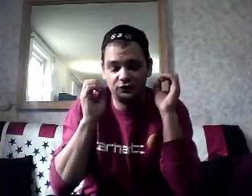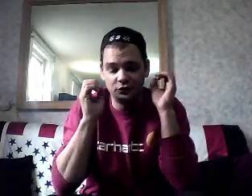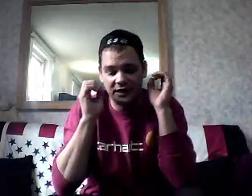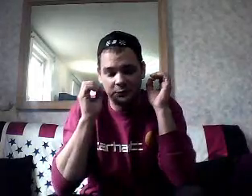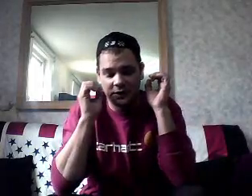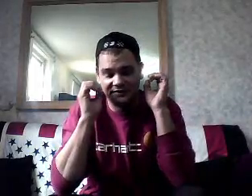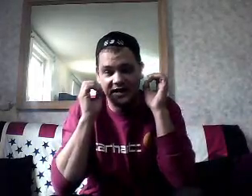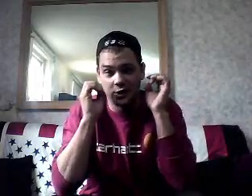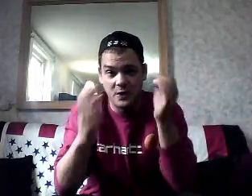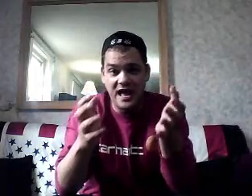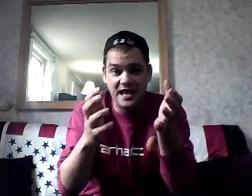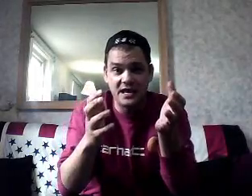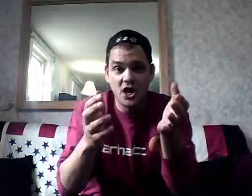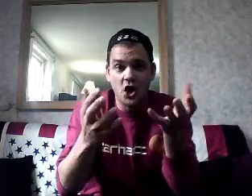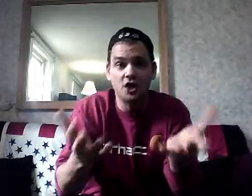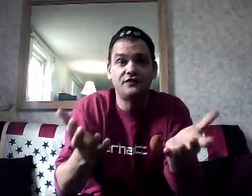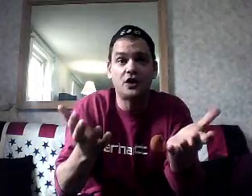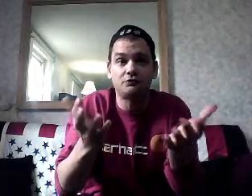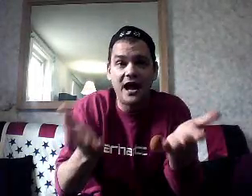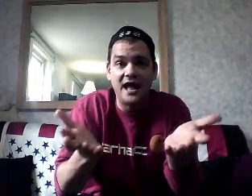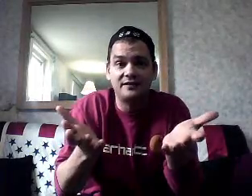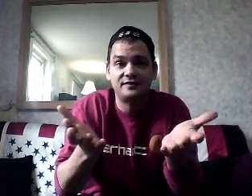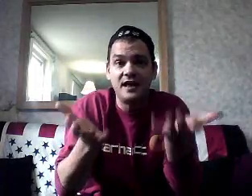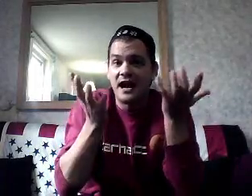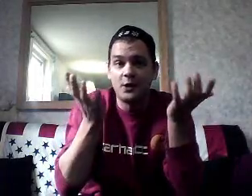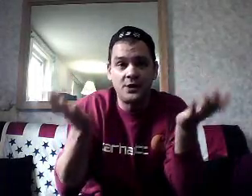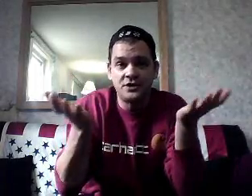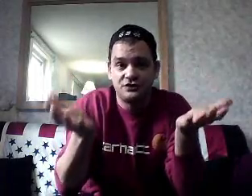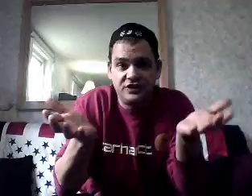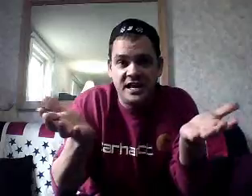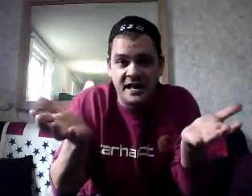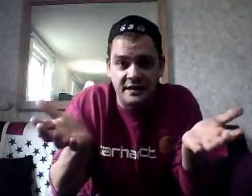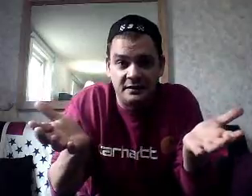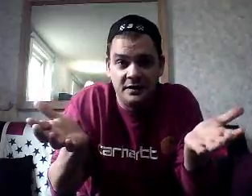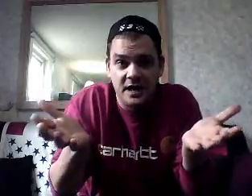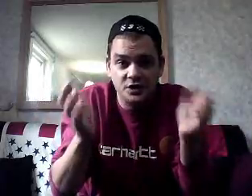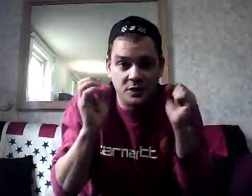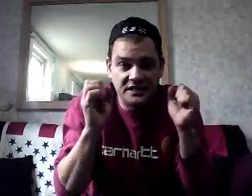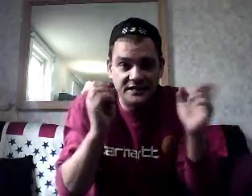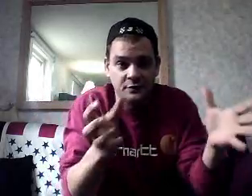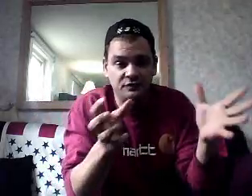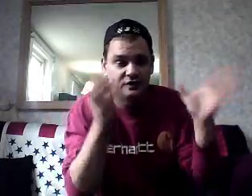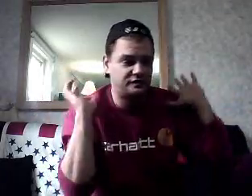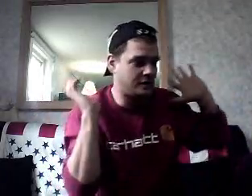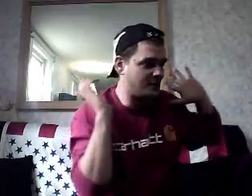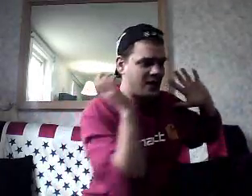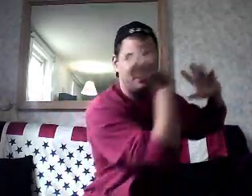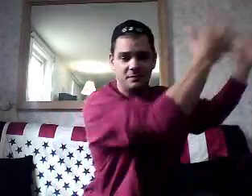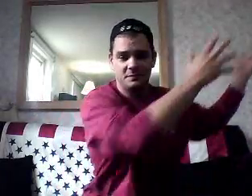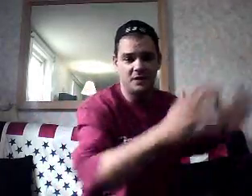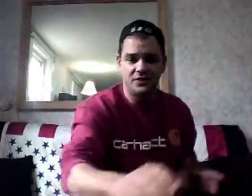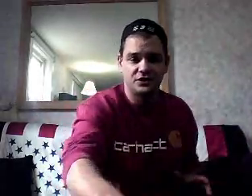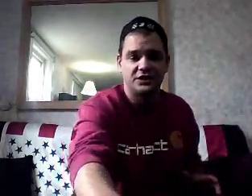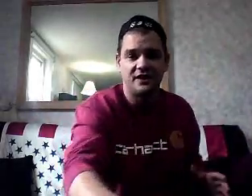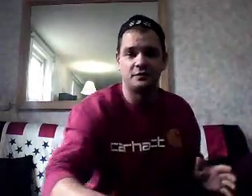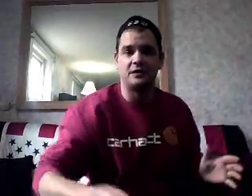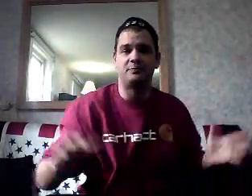because you, like, want to take away all of our rights. I don't understand. And you want to give them to some other government